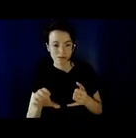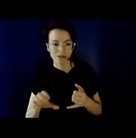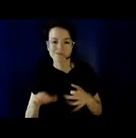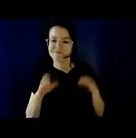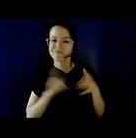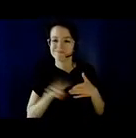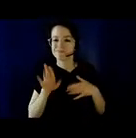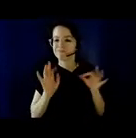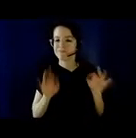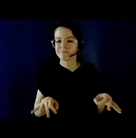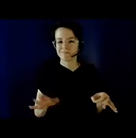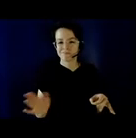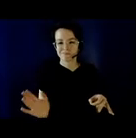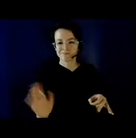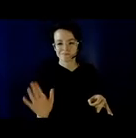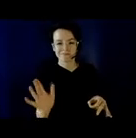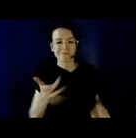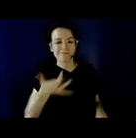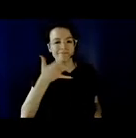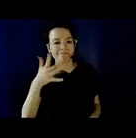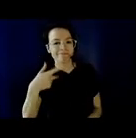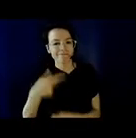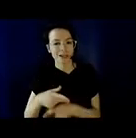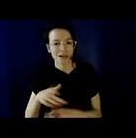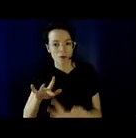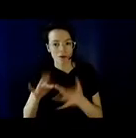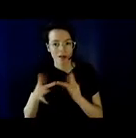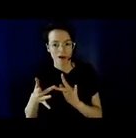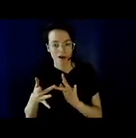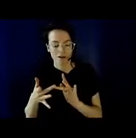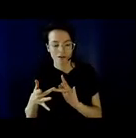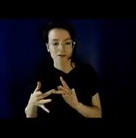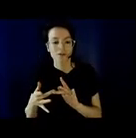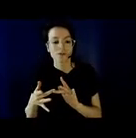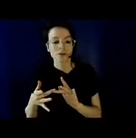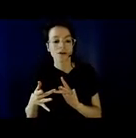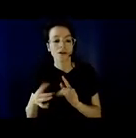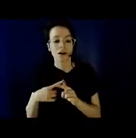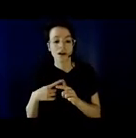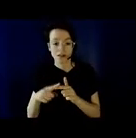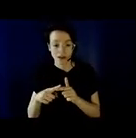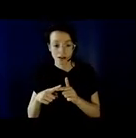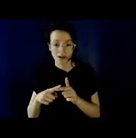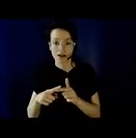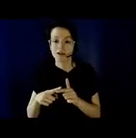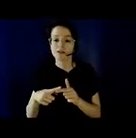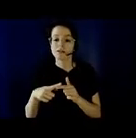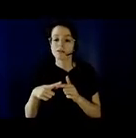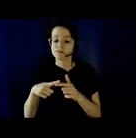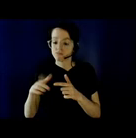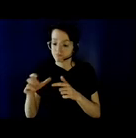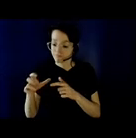the university decided to deliver the majority of classes online, until 24 January.